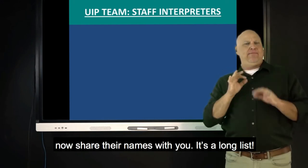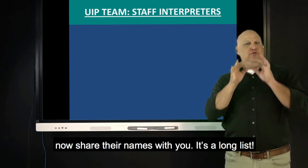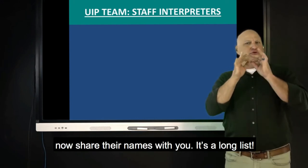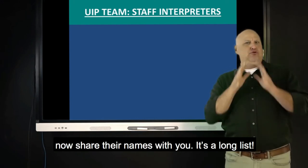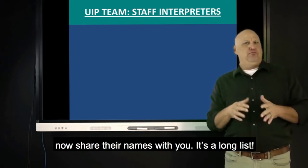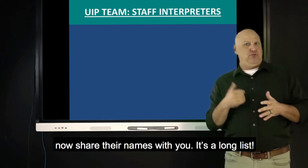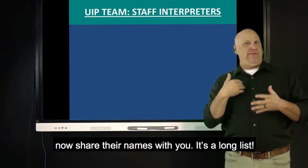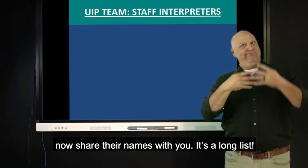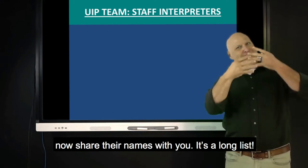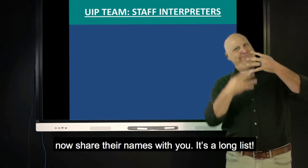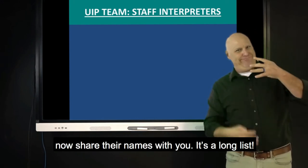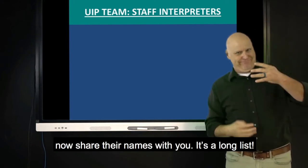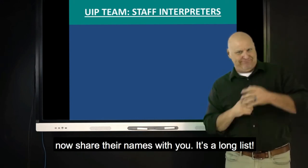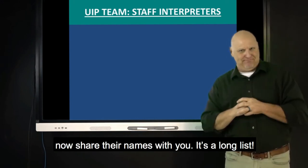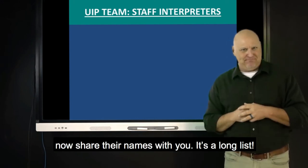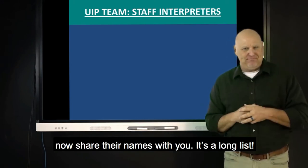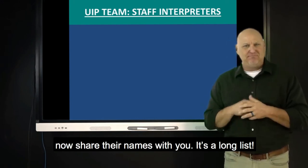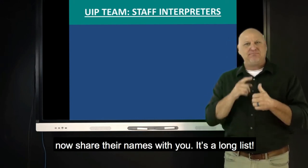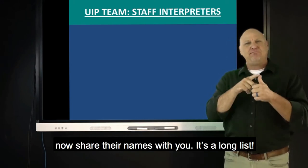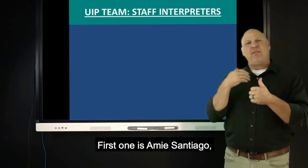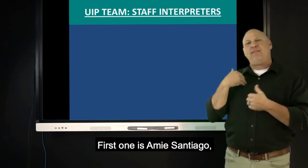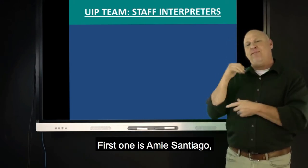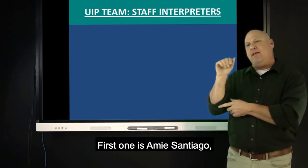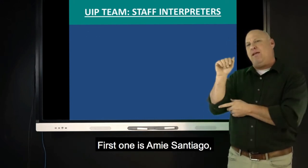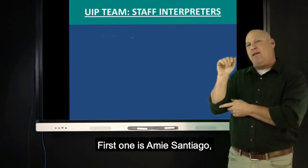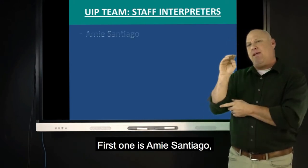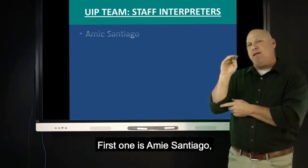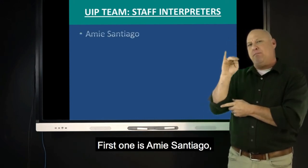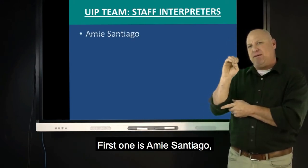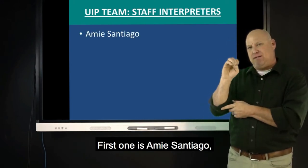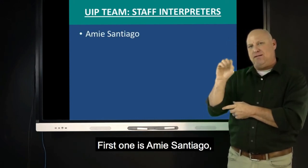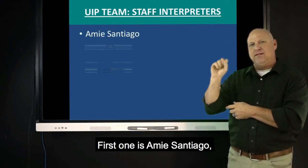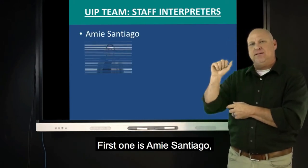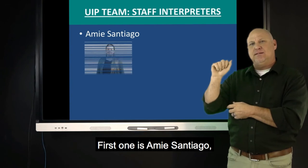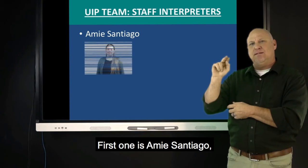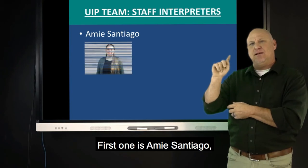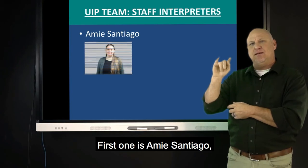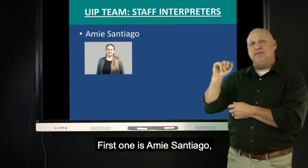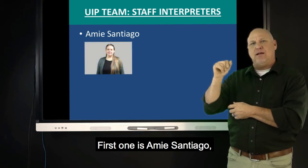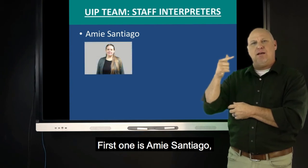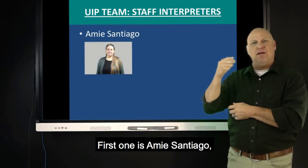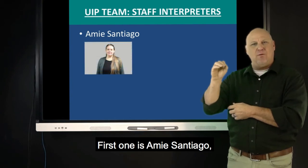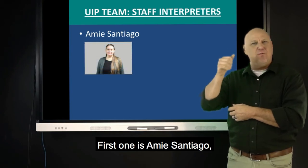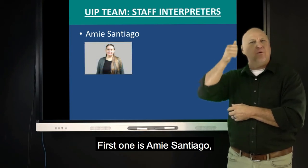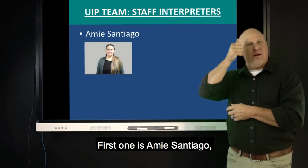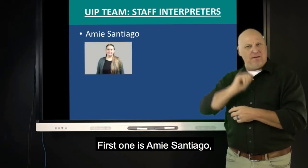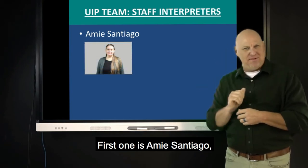interpreters who are all certified. We have Amy Santiago.